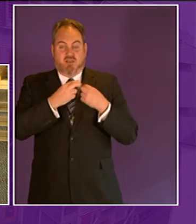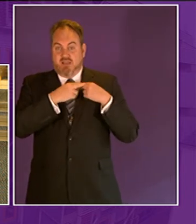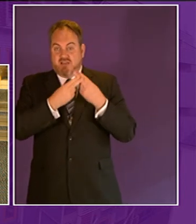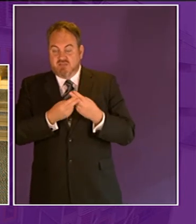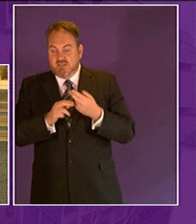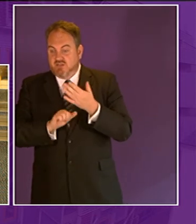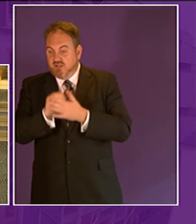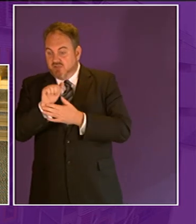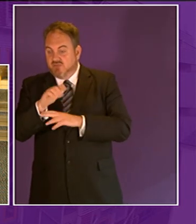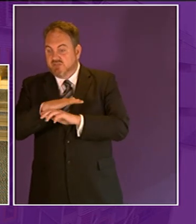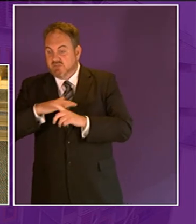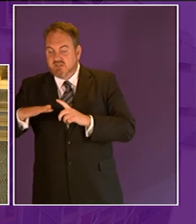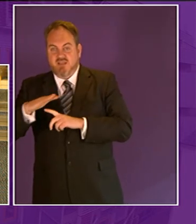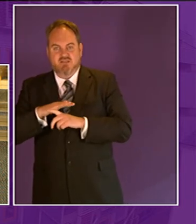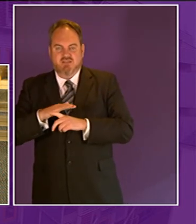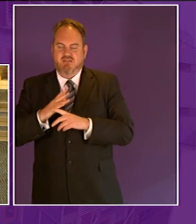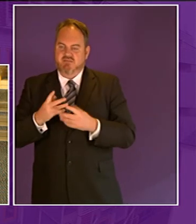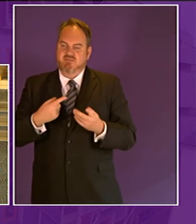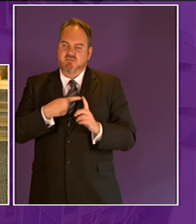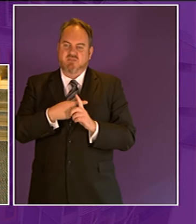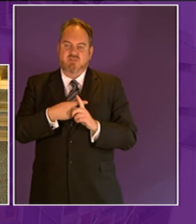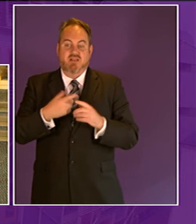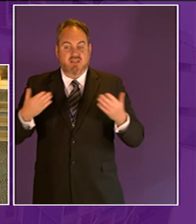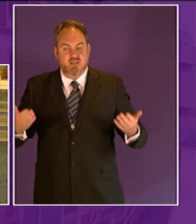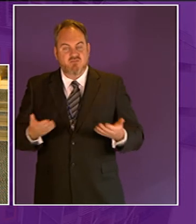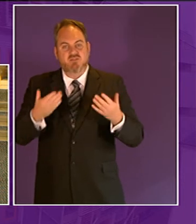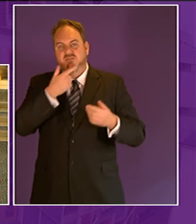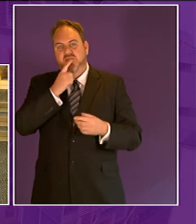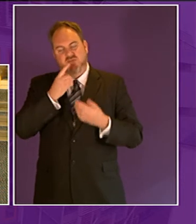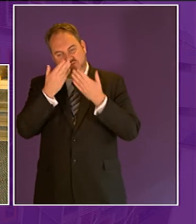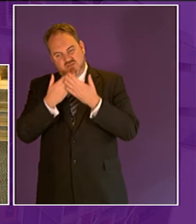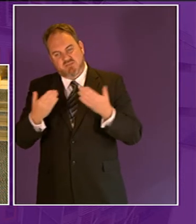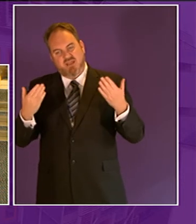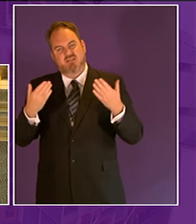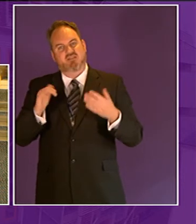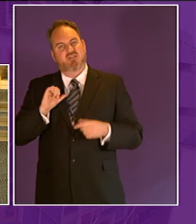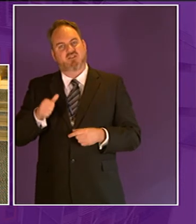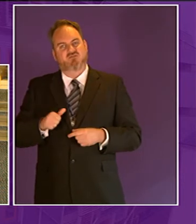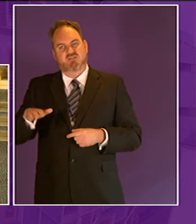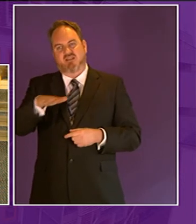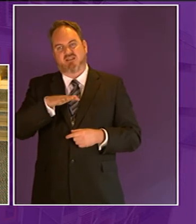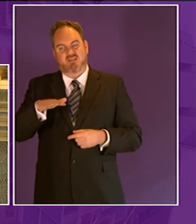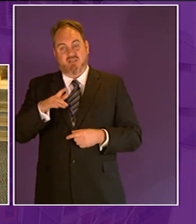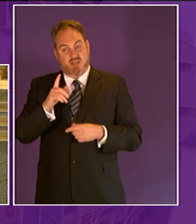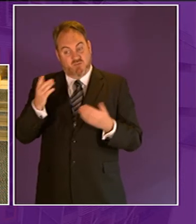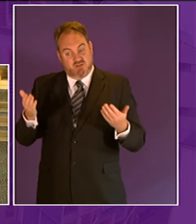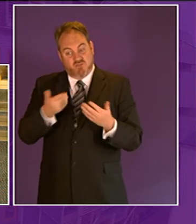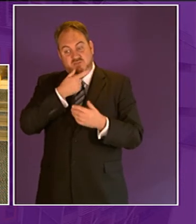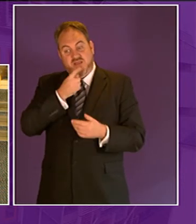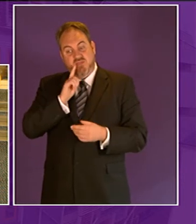society and at the same time it fosters a respect and appreciation for the outdoors that can encourage lifelong involvement it brings both challenge